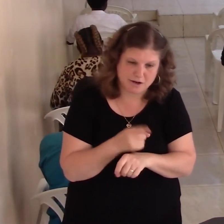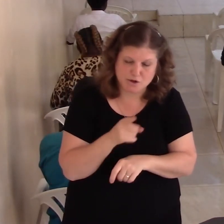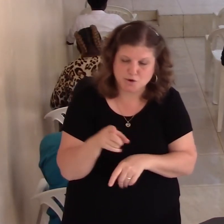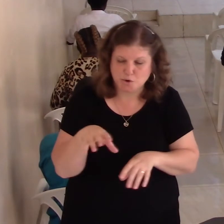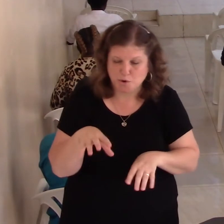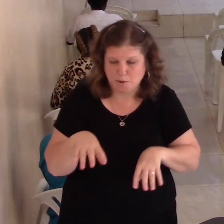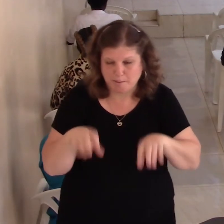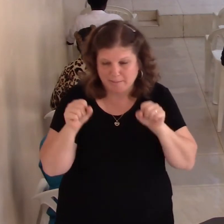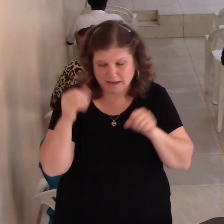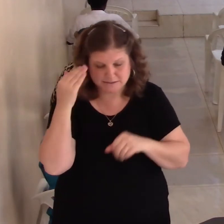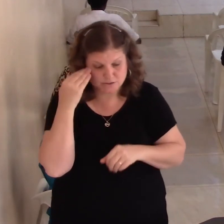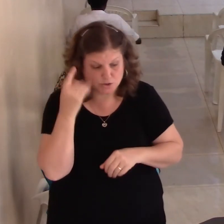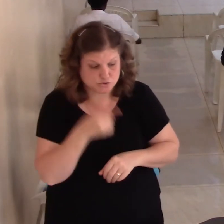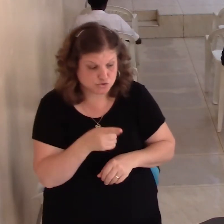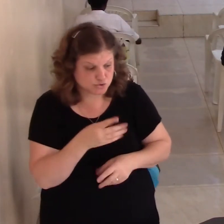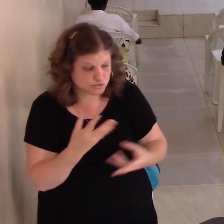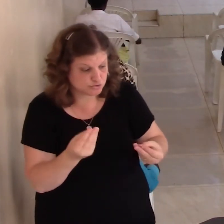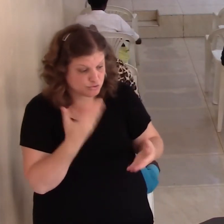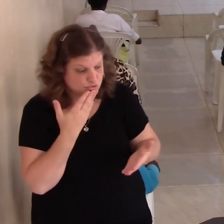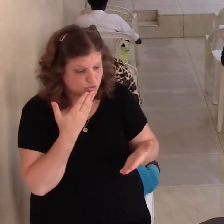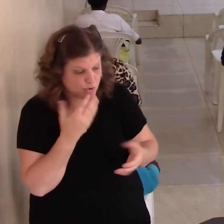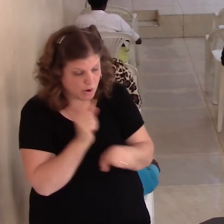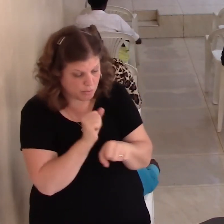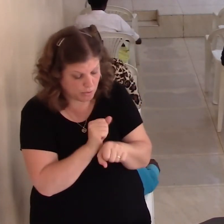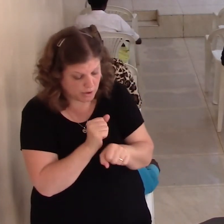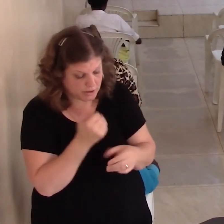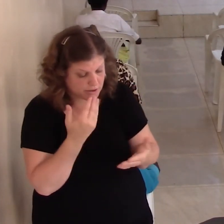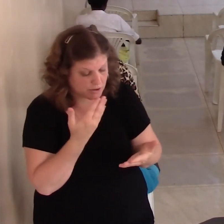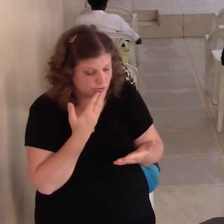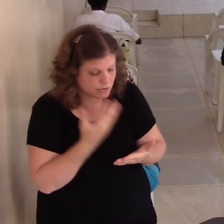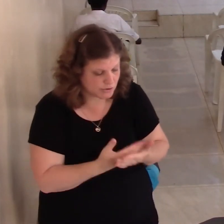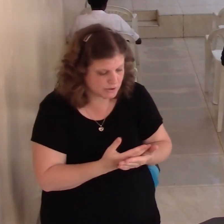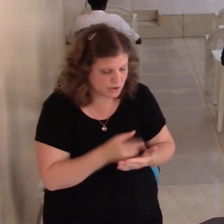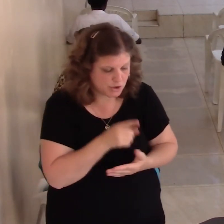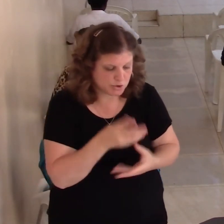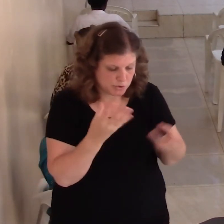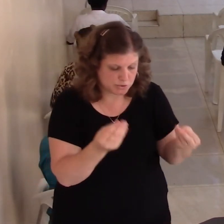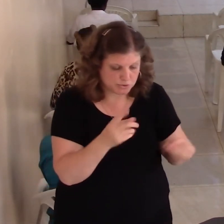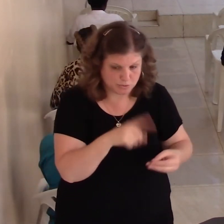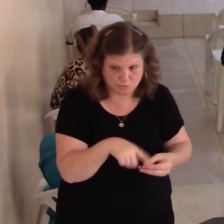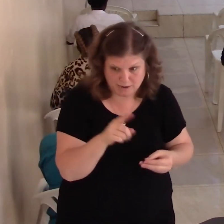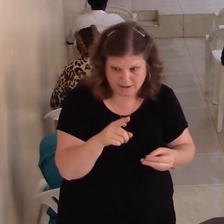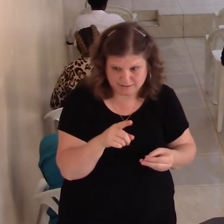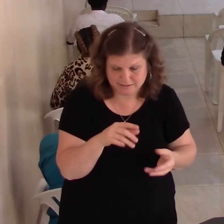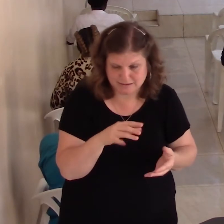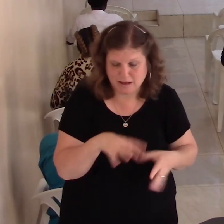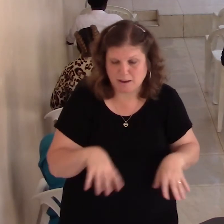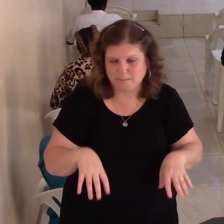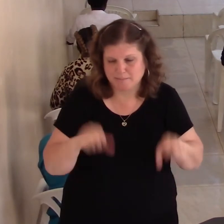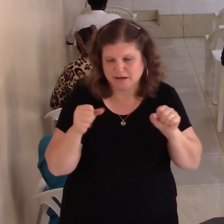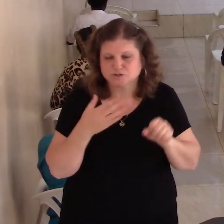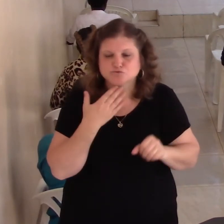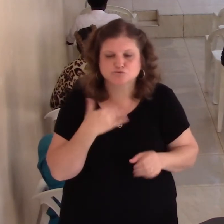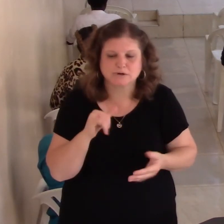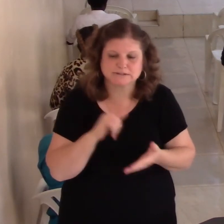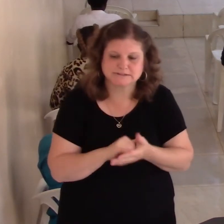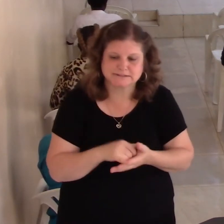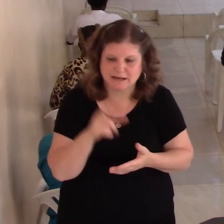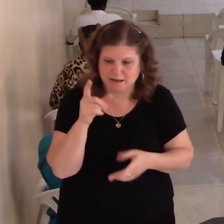you're kind, you're doing what's right. Those are the type of people that the boss is looking for to be able to promote.